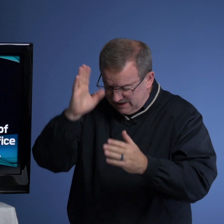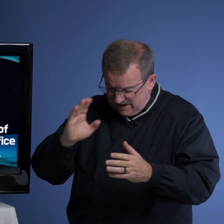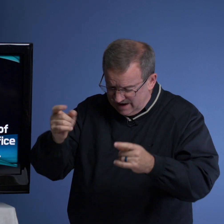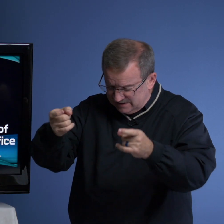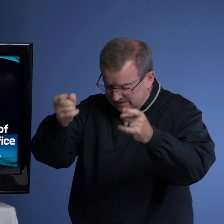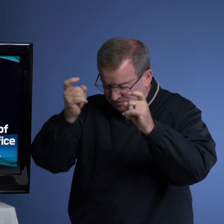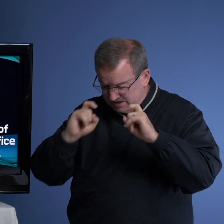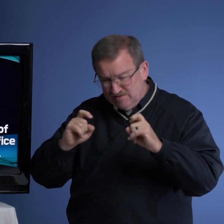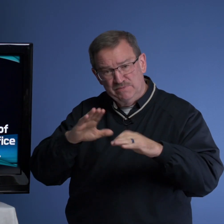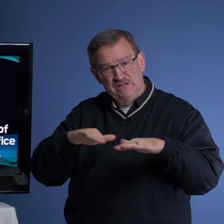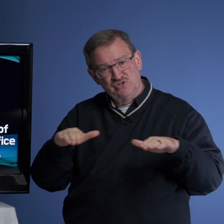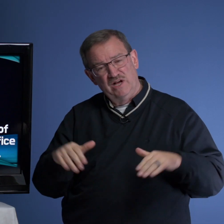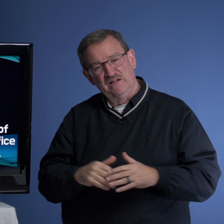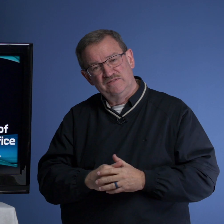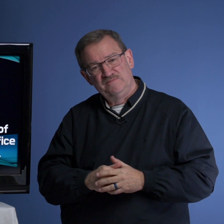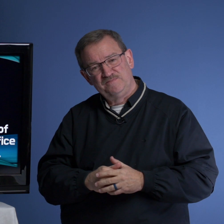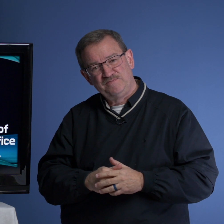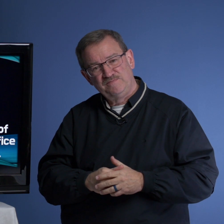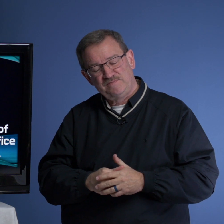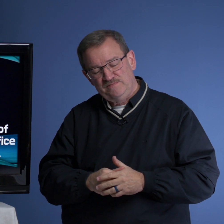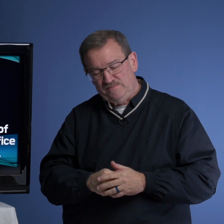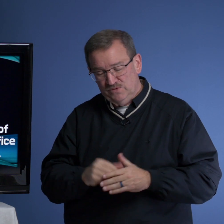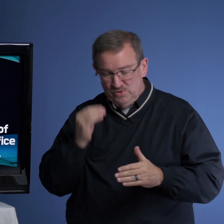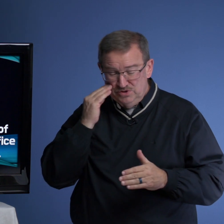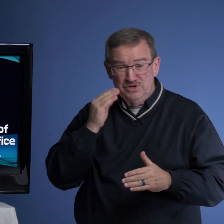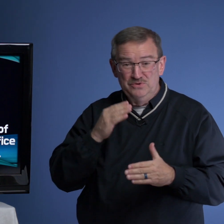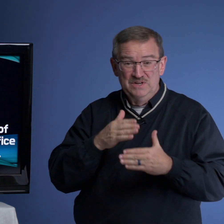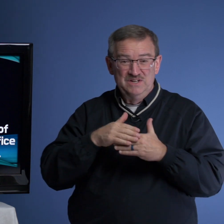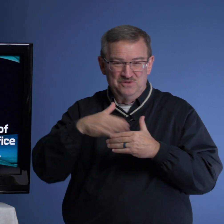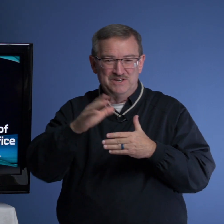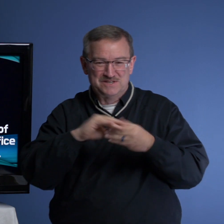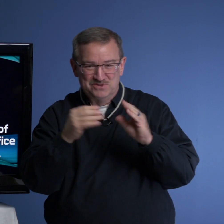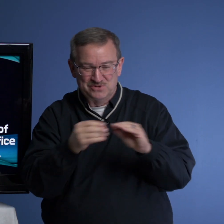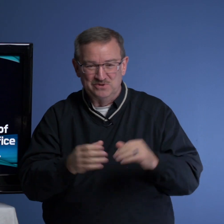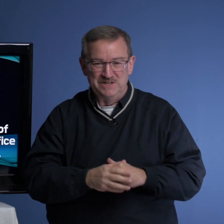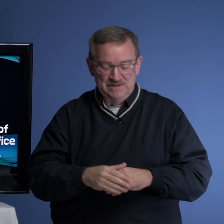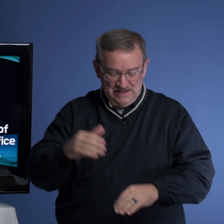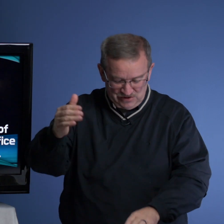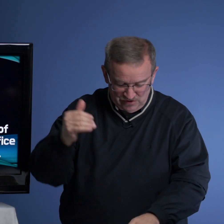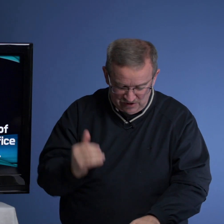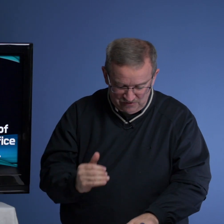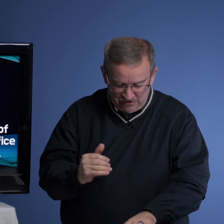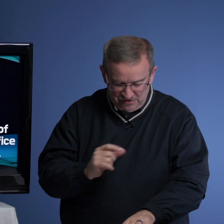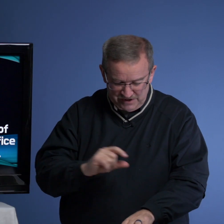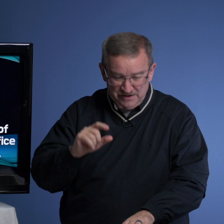God to give me a child. Well, you know the rest of the story. As you go a little further in